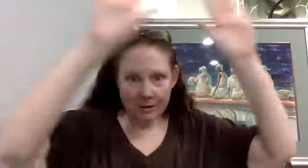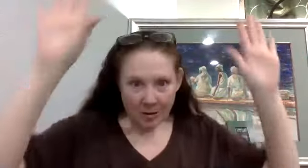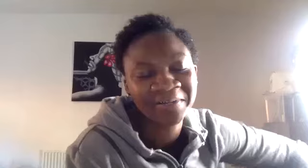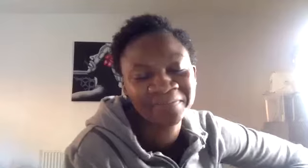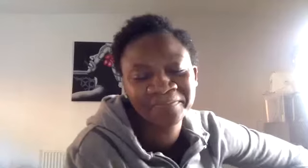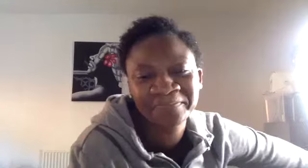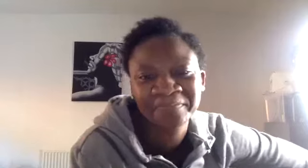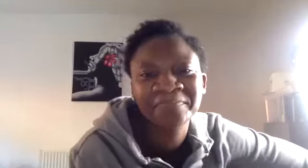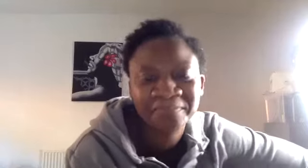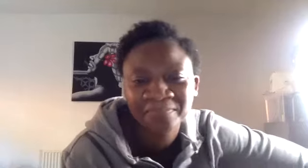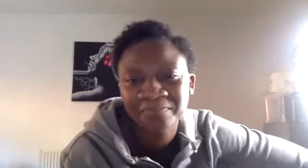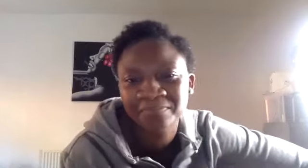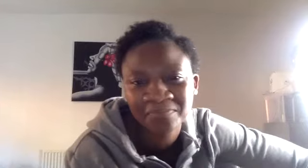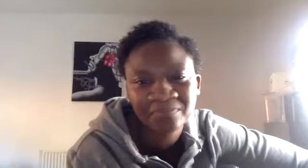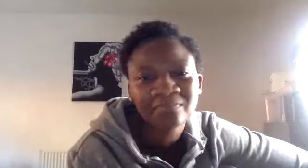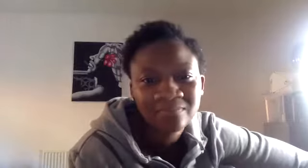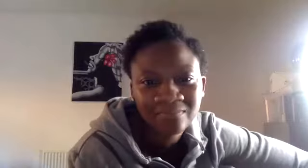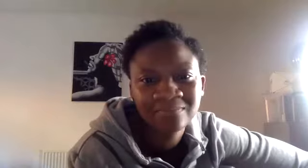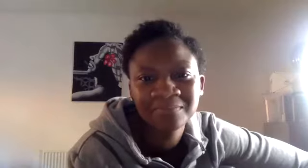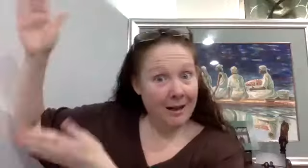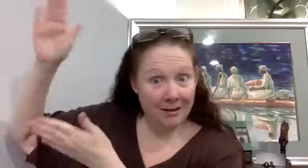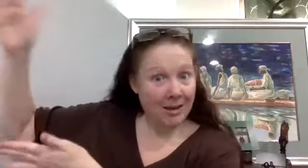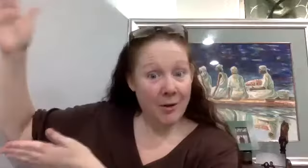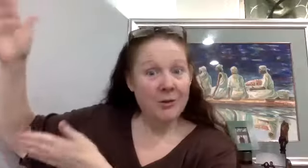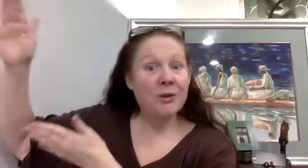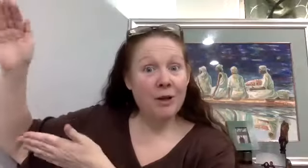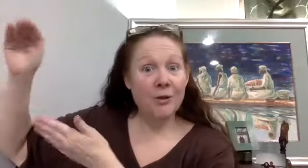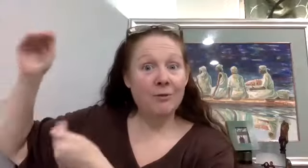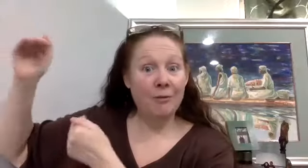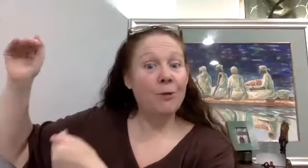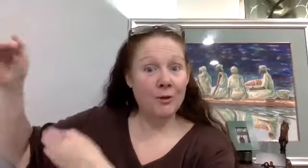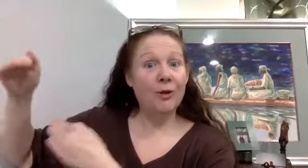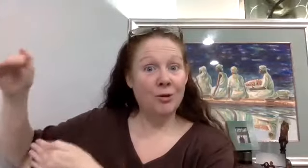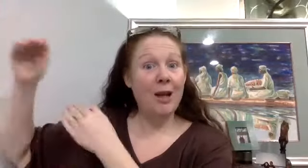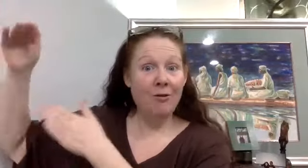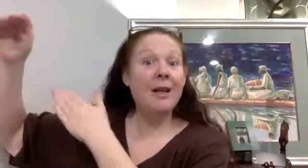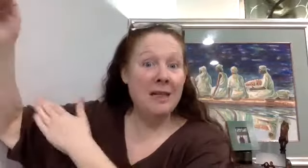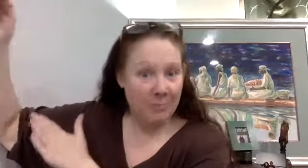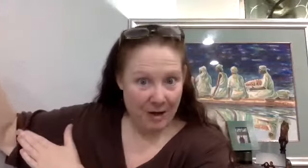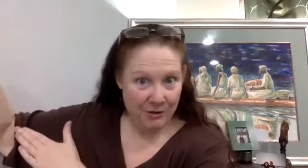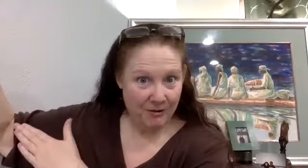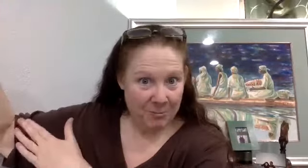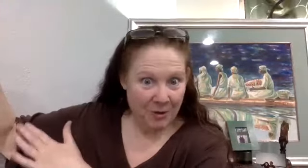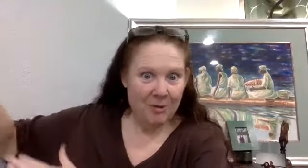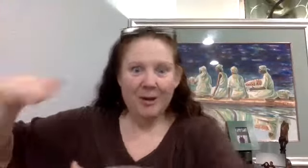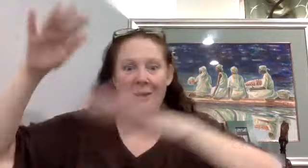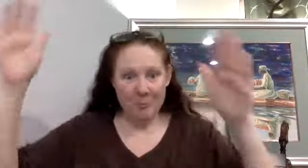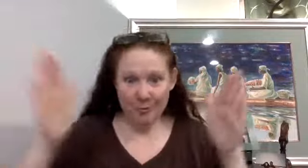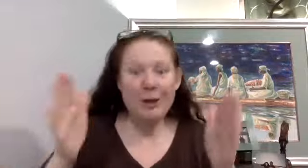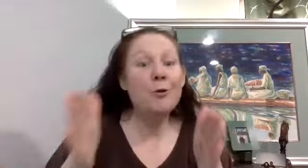Okay. Like, like the chakras. So how many thousands of years of research do we have on Indian medicine? Well, we don't